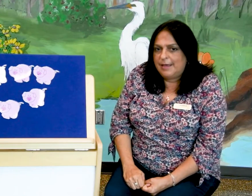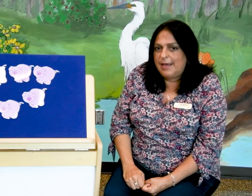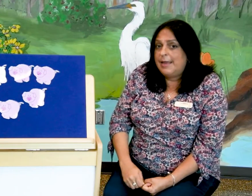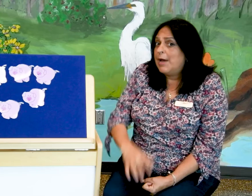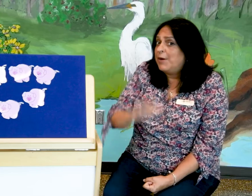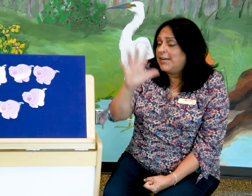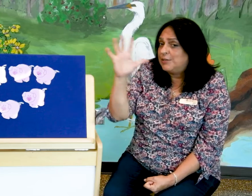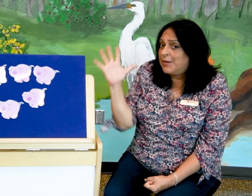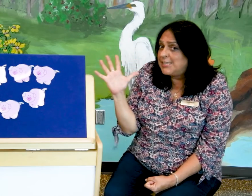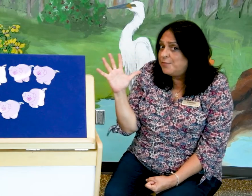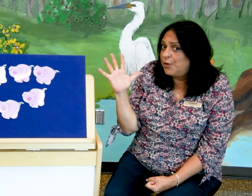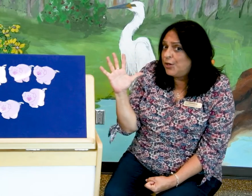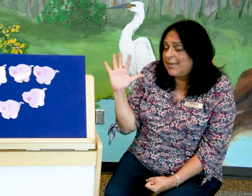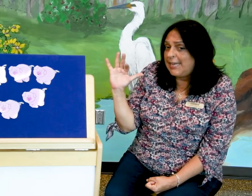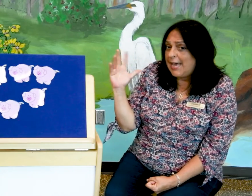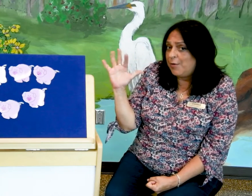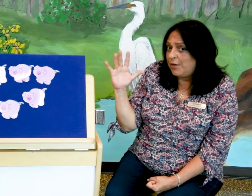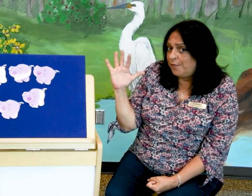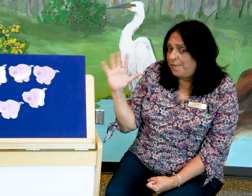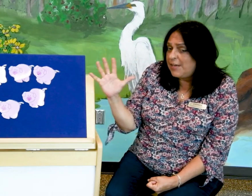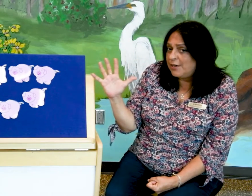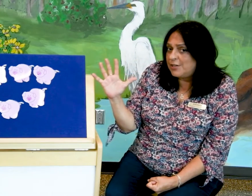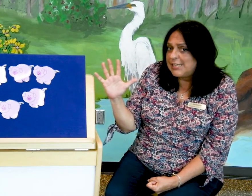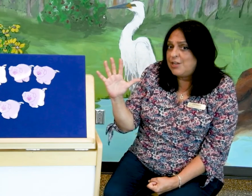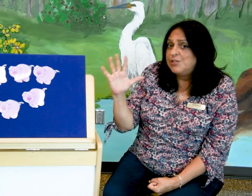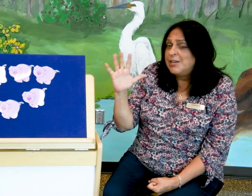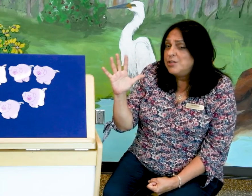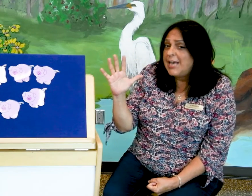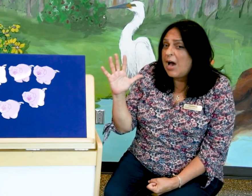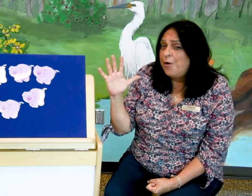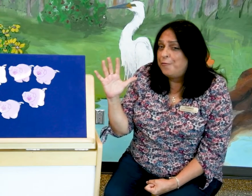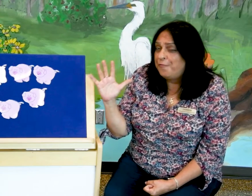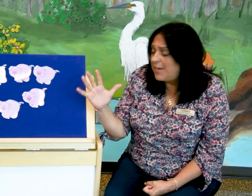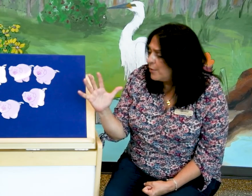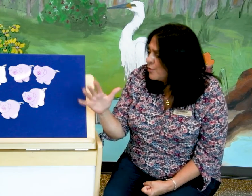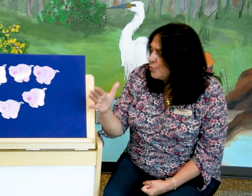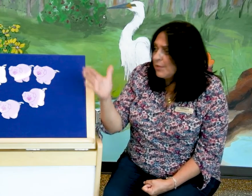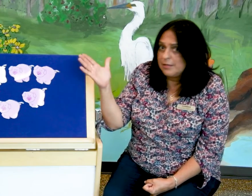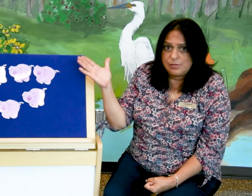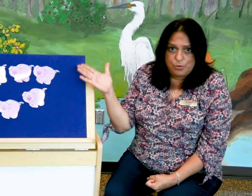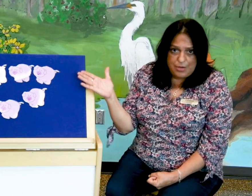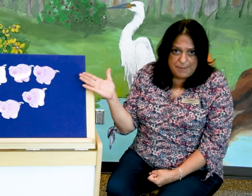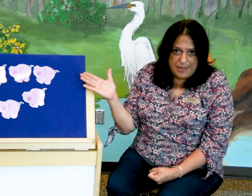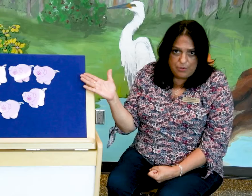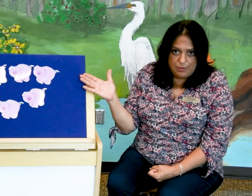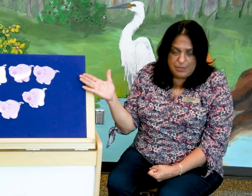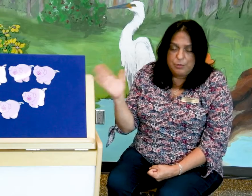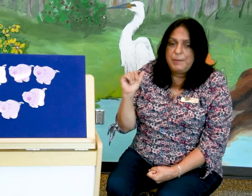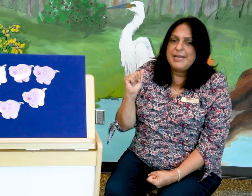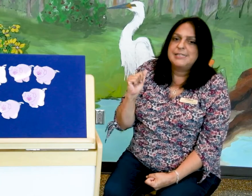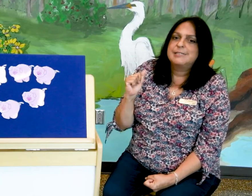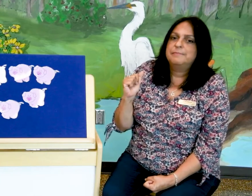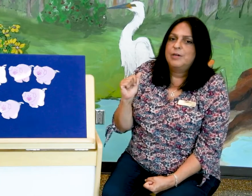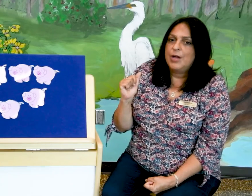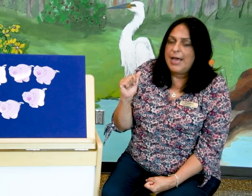Now we're gonna transfer and count our fingers, and use actually our fingers to tell a story about little pigs. Okay?